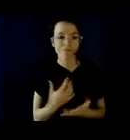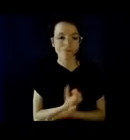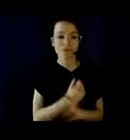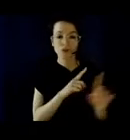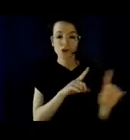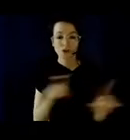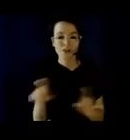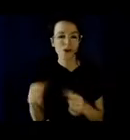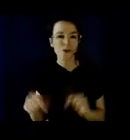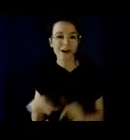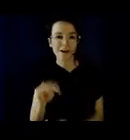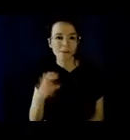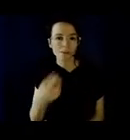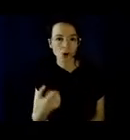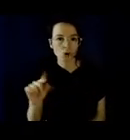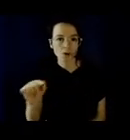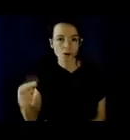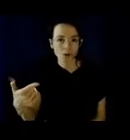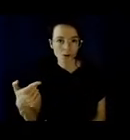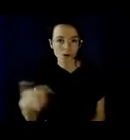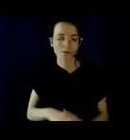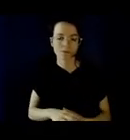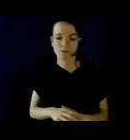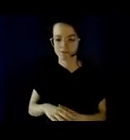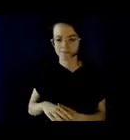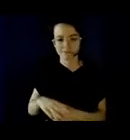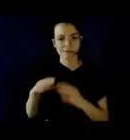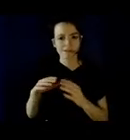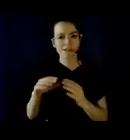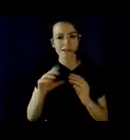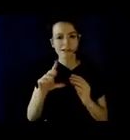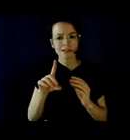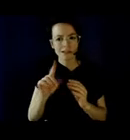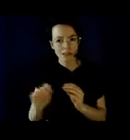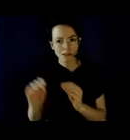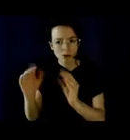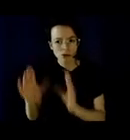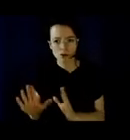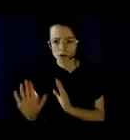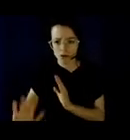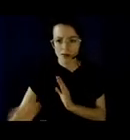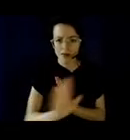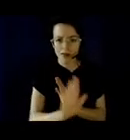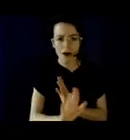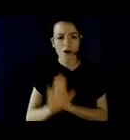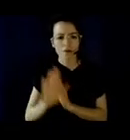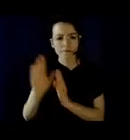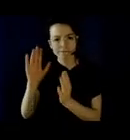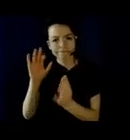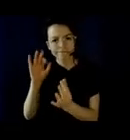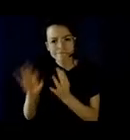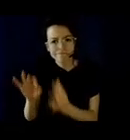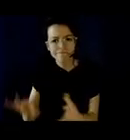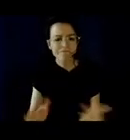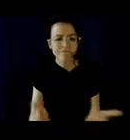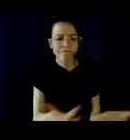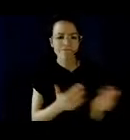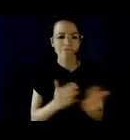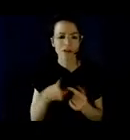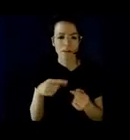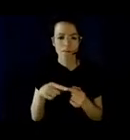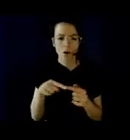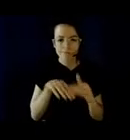We sought input from disabled instructors about the university's accessibility and support. And we created a video